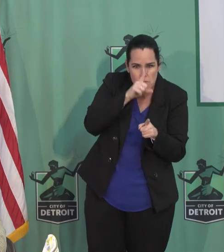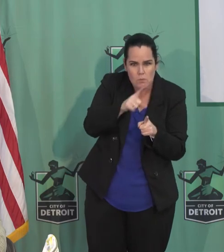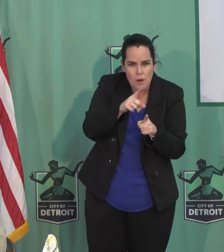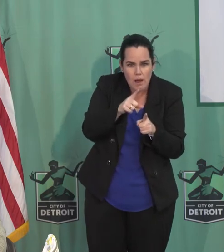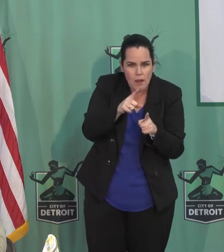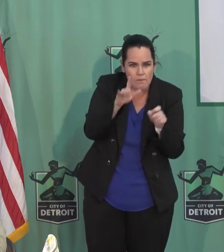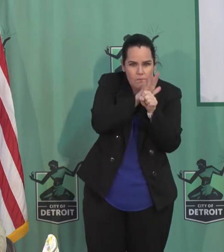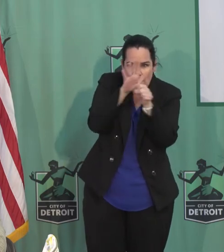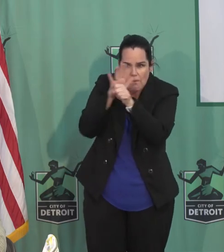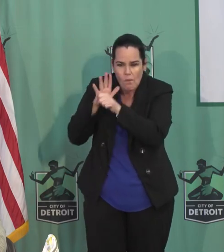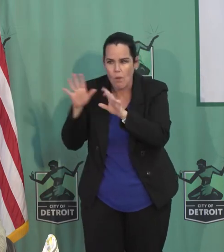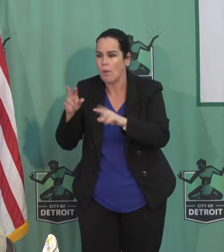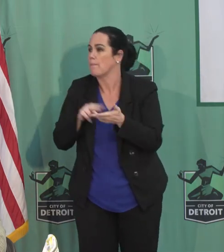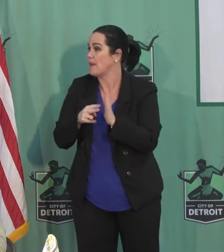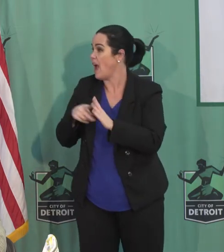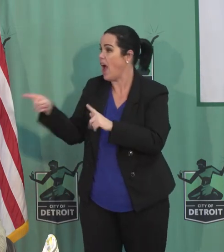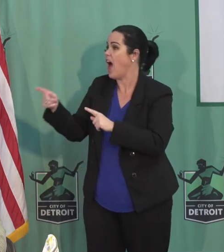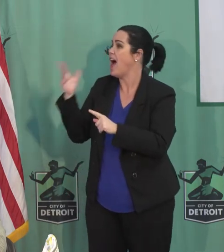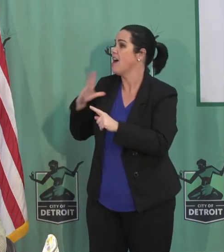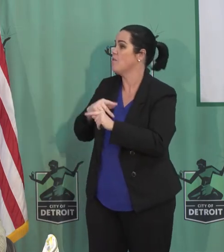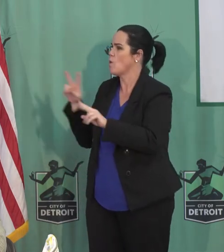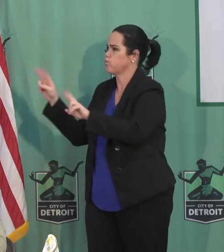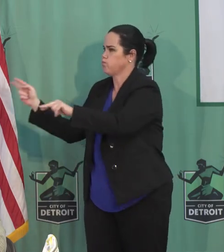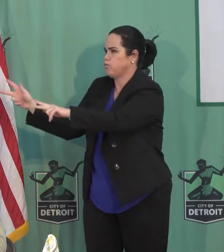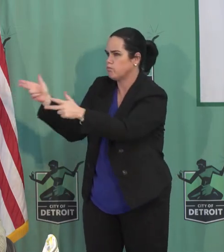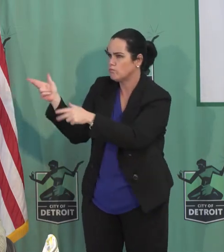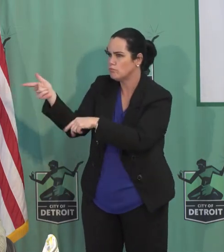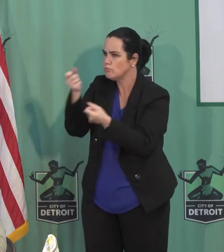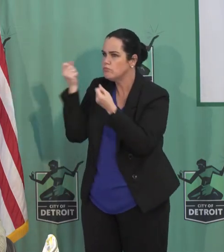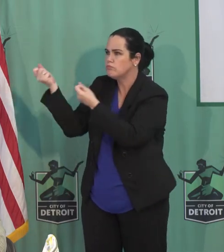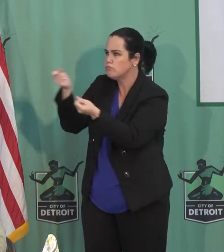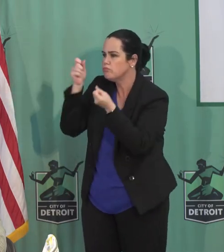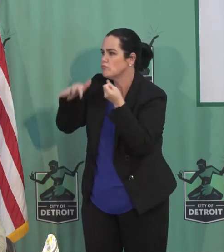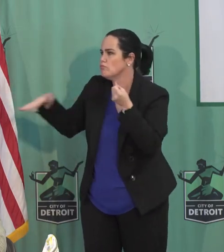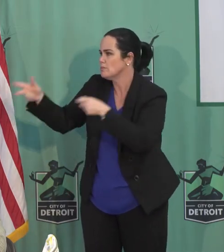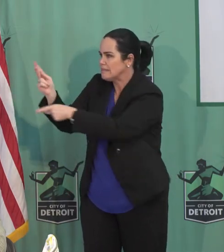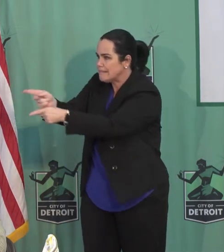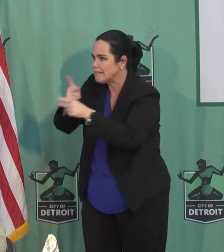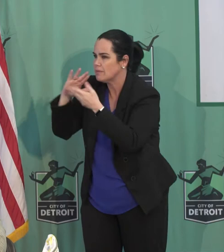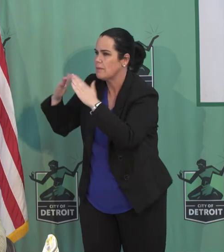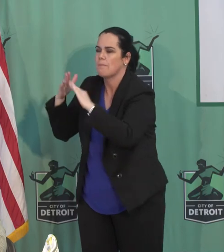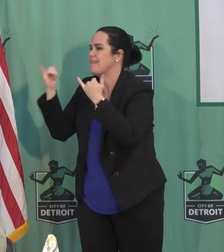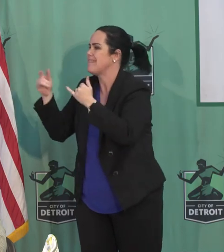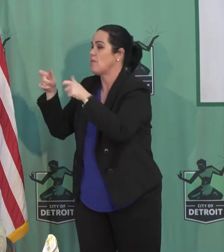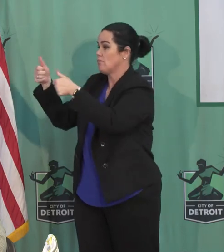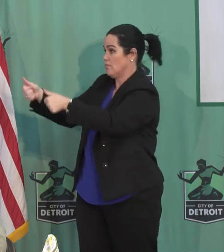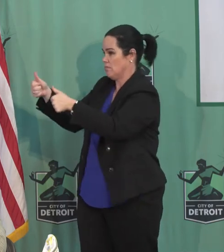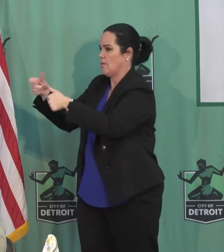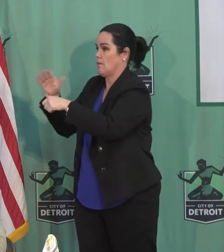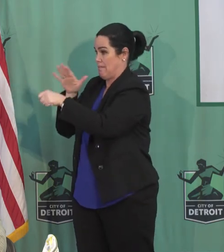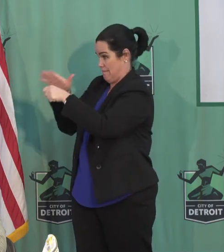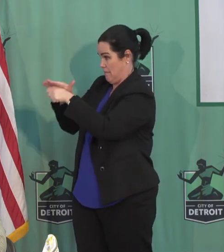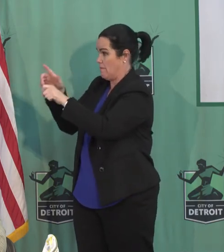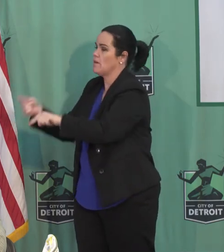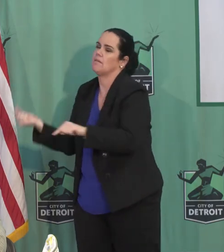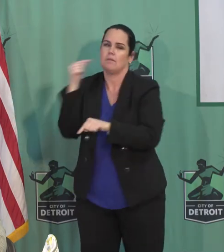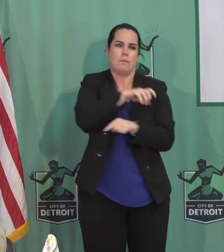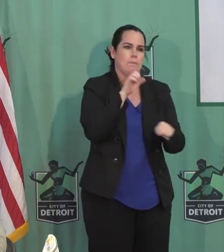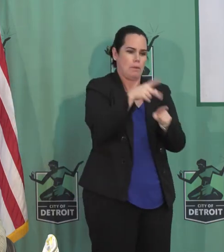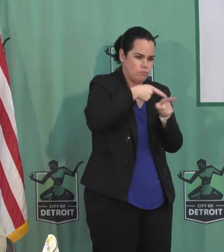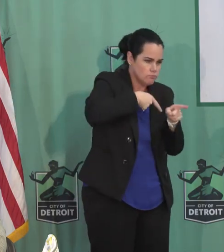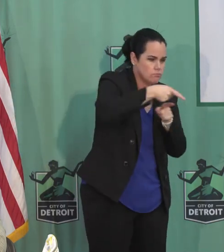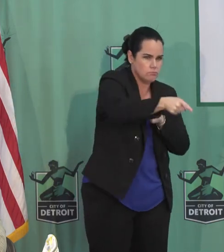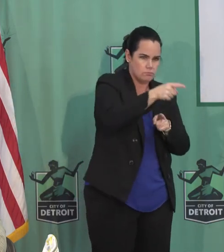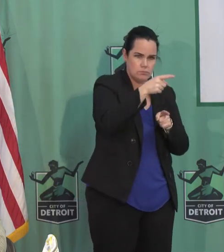those officers are taken from the street, put it back on their squads because we can fill out our patrol cars. And the Detroit Police continue to